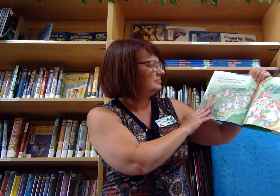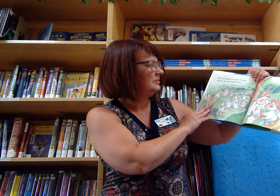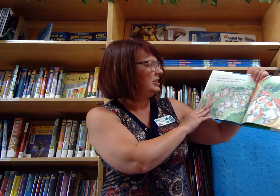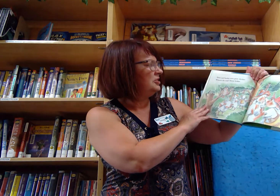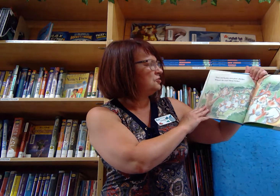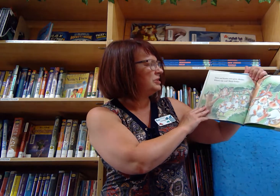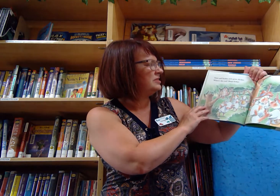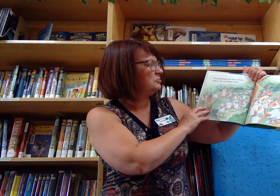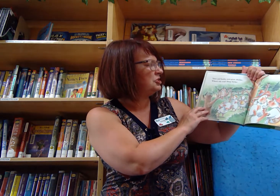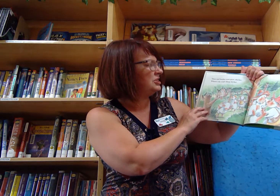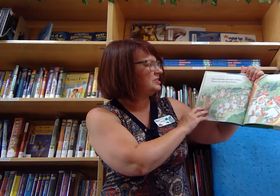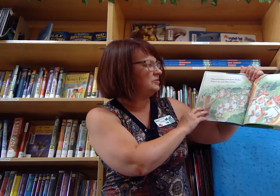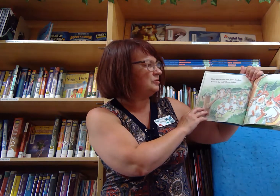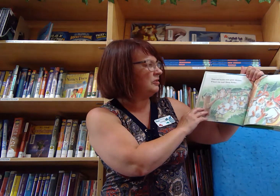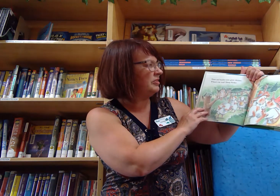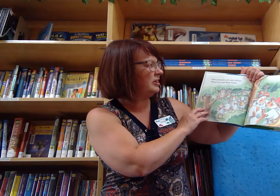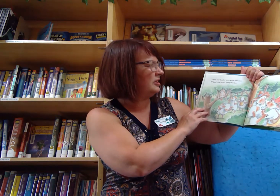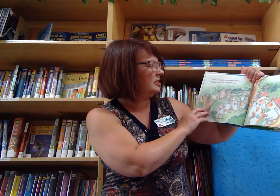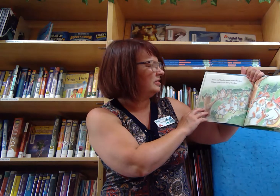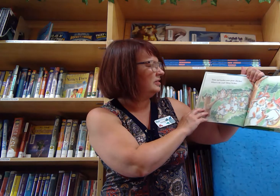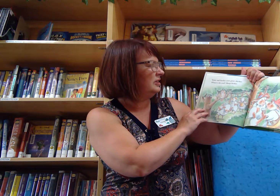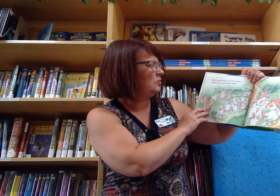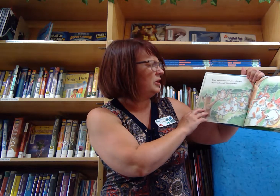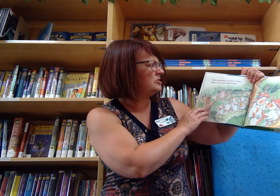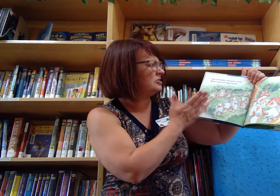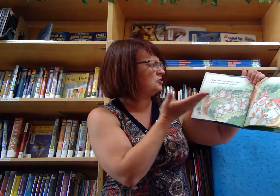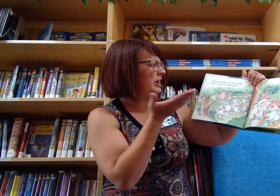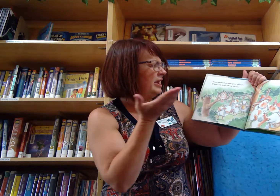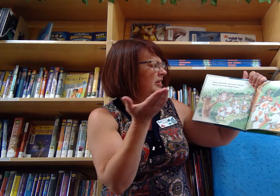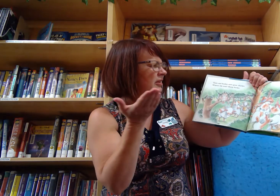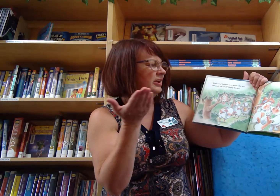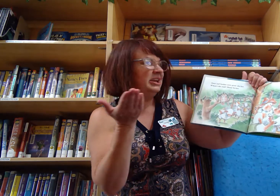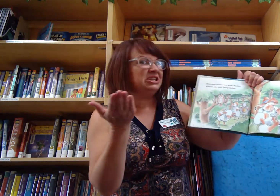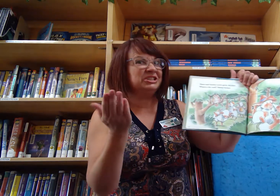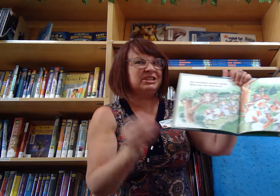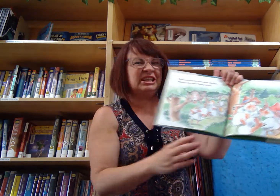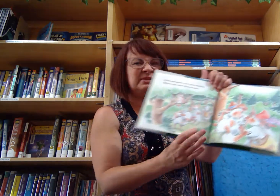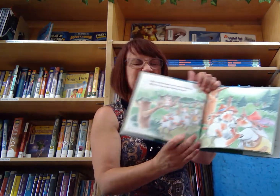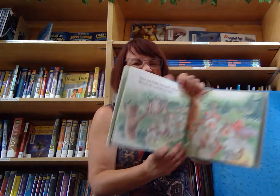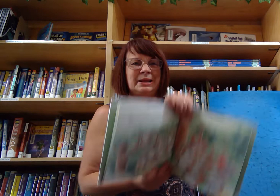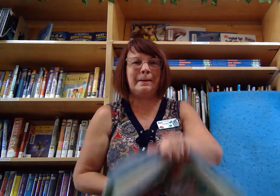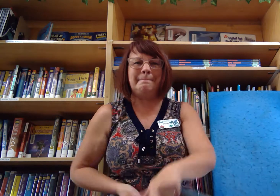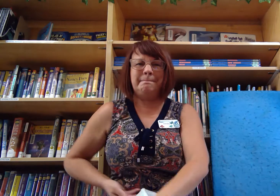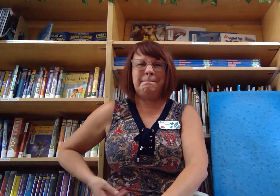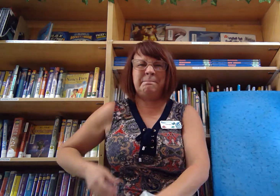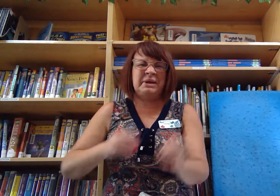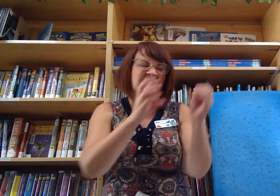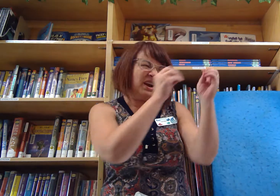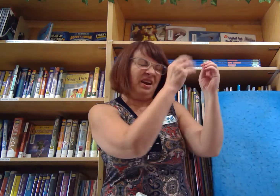Trees and bushes soon grow thicker. Where's the trail? Sheep's bicker.